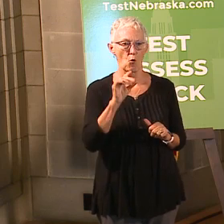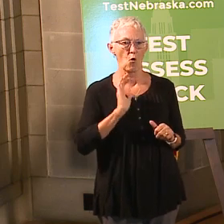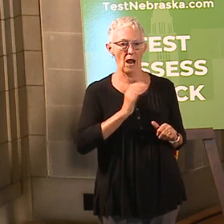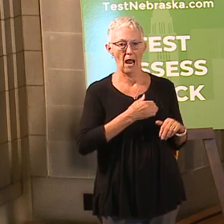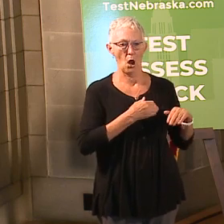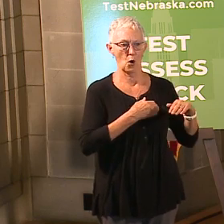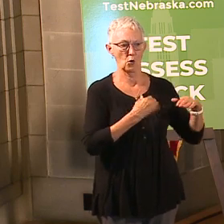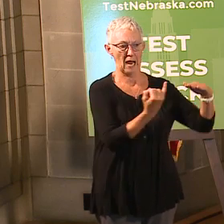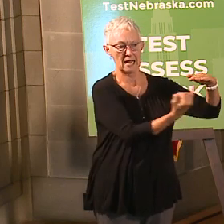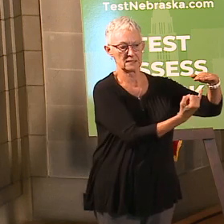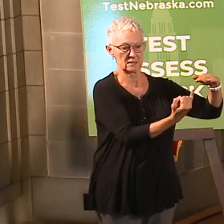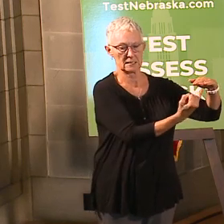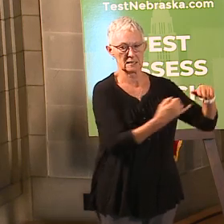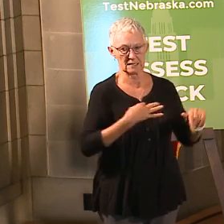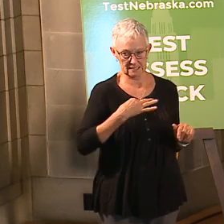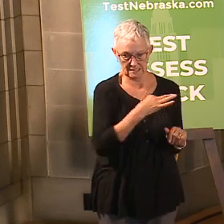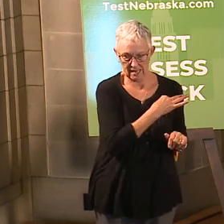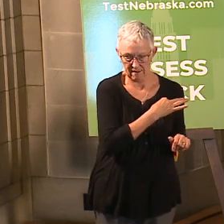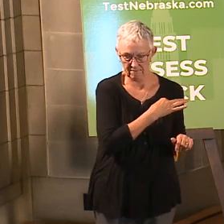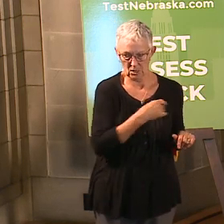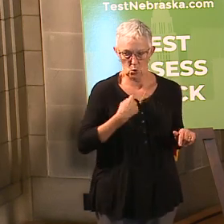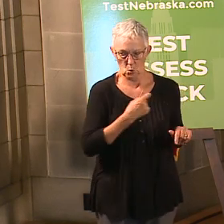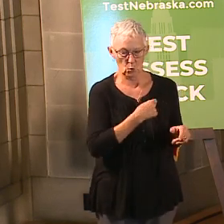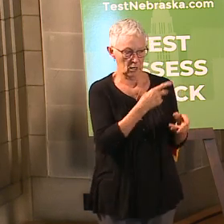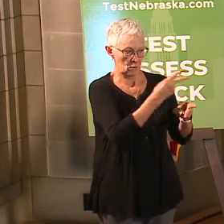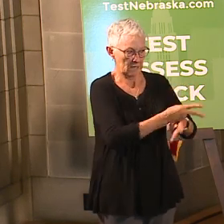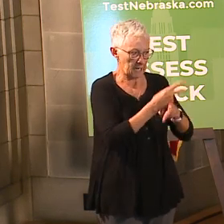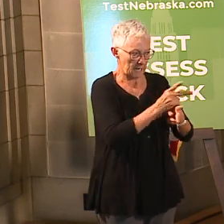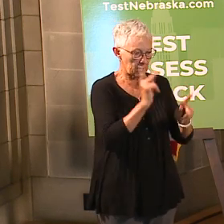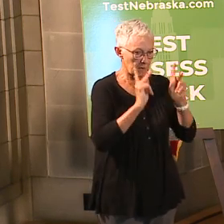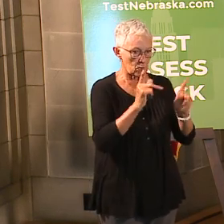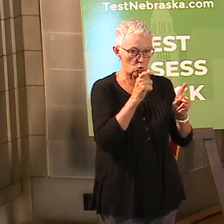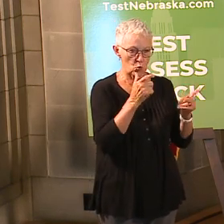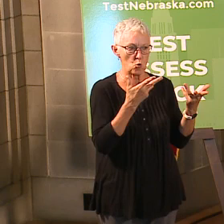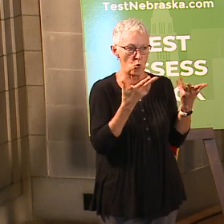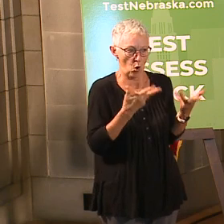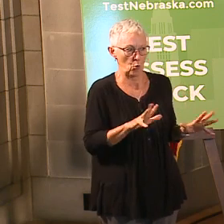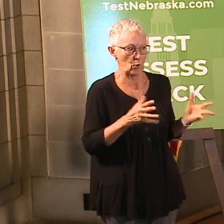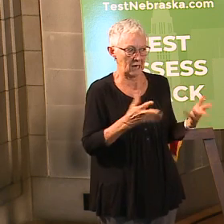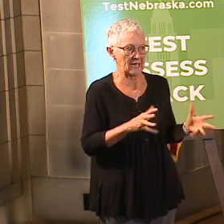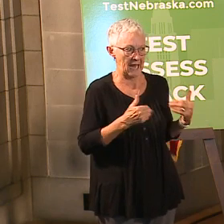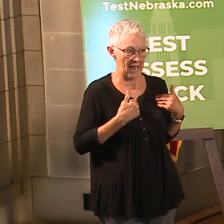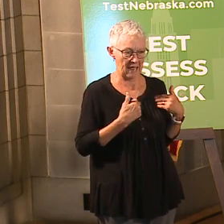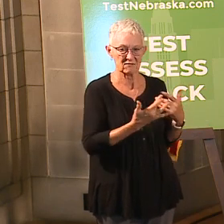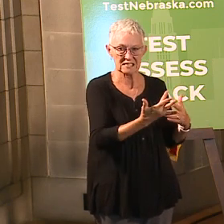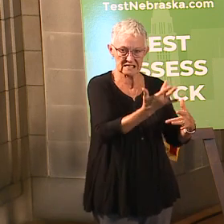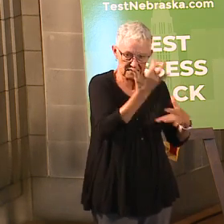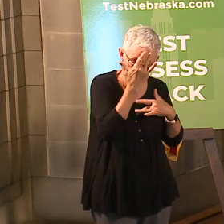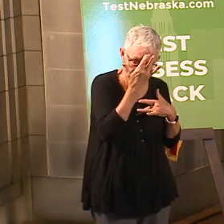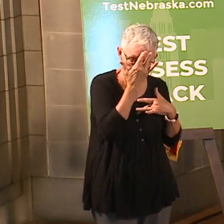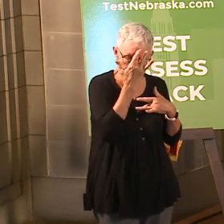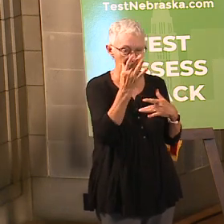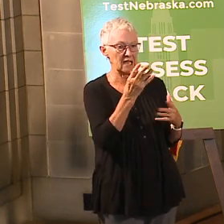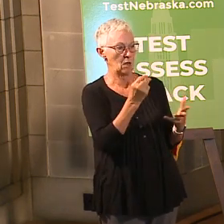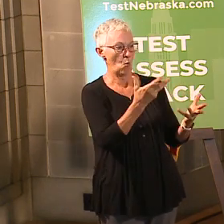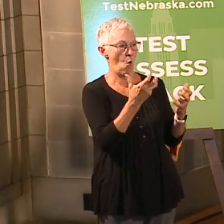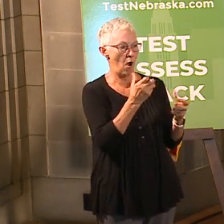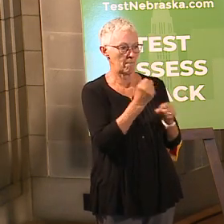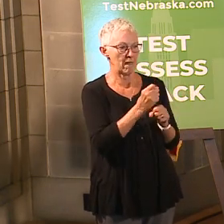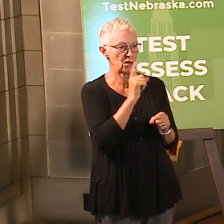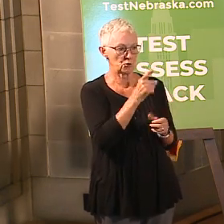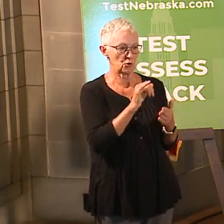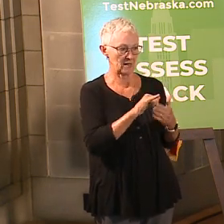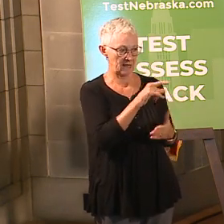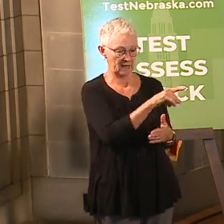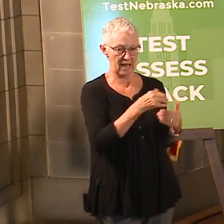Because we were caring for people that were either symptomatic or had tested positive, we wanted to make sure that they had around-the-clock medical